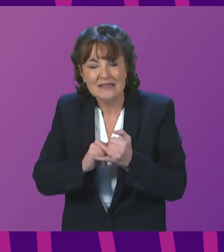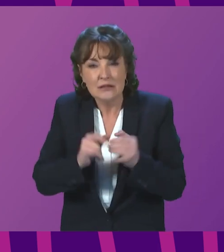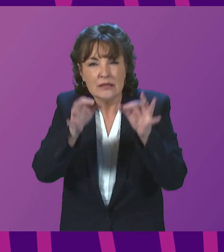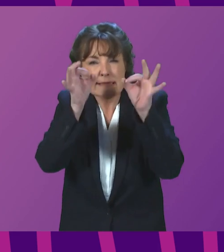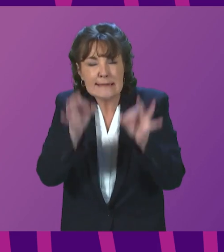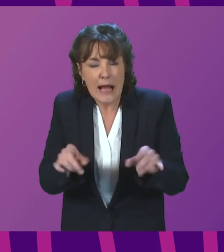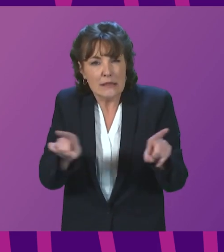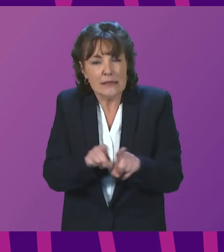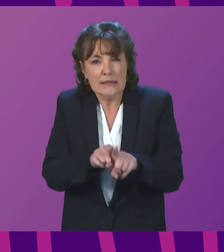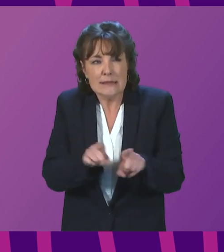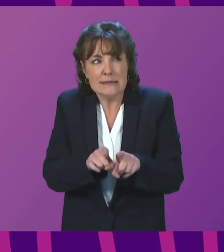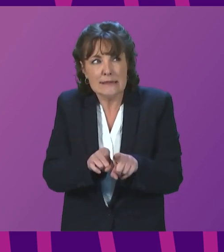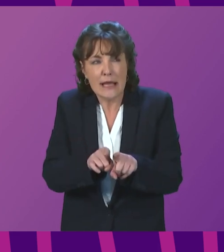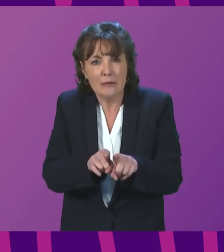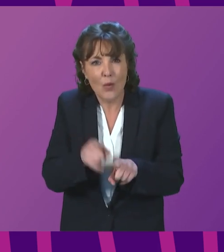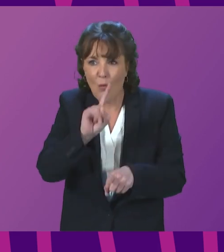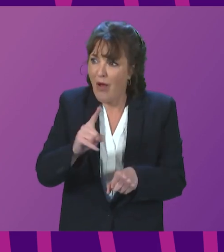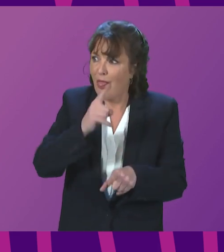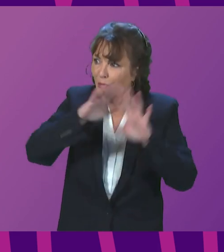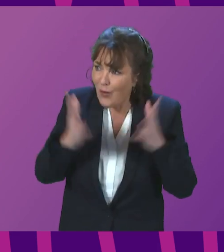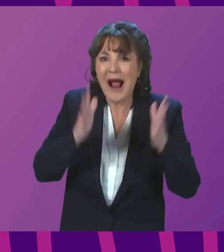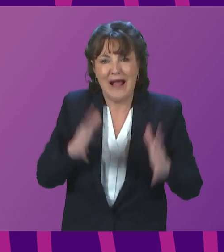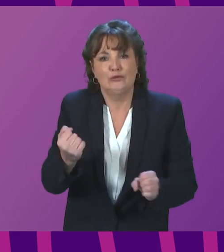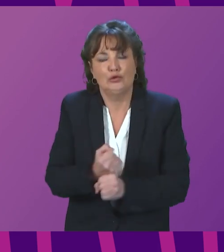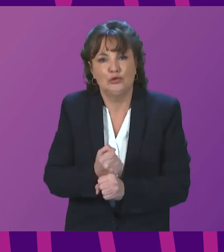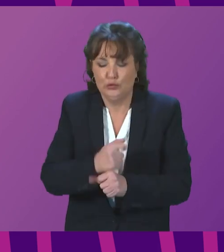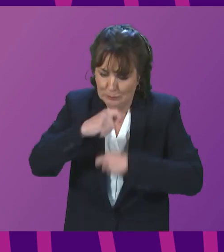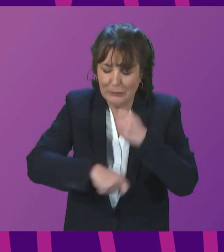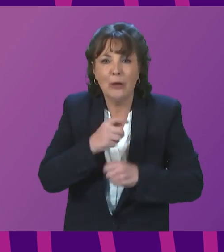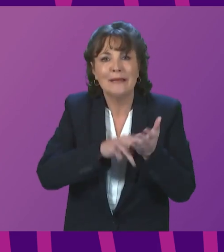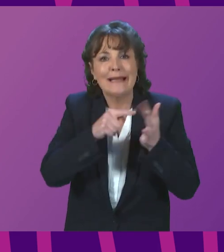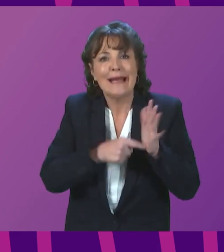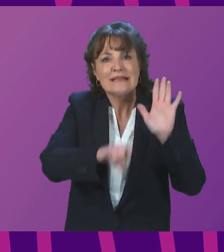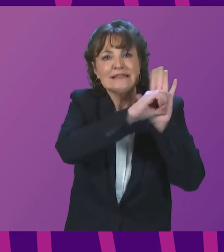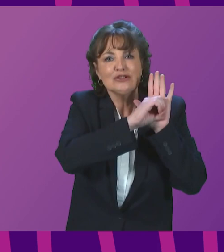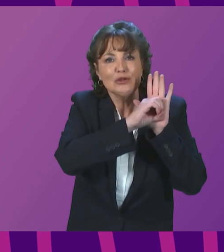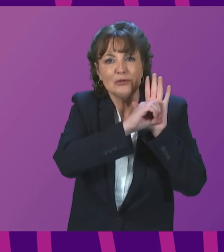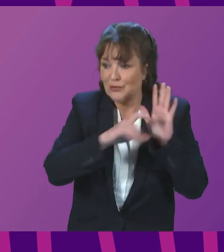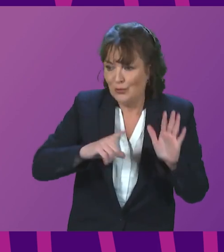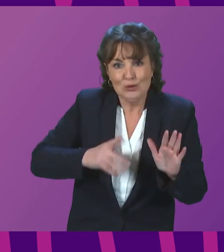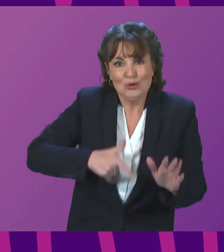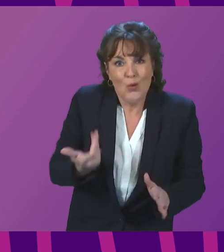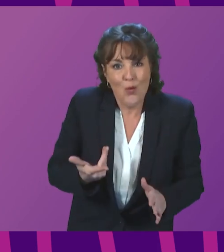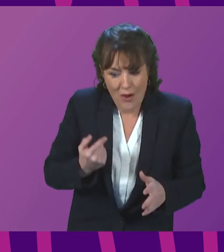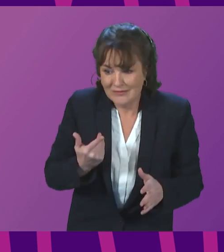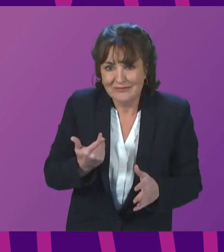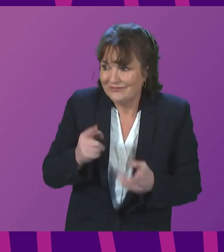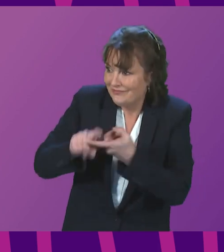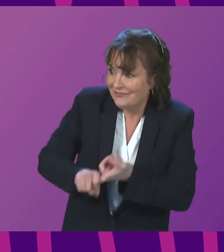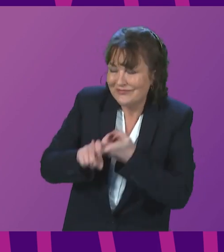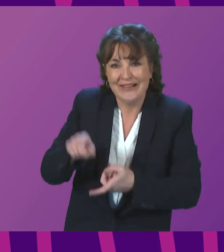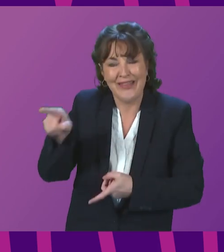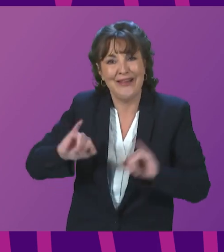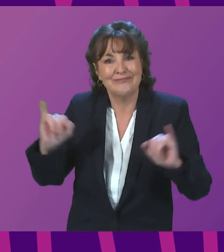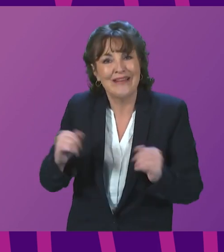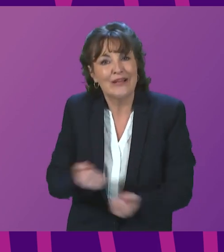take to address the climate emergency. We must accelerate the transition away from fossil fuels to renewable and low-carbon energy, and that is what the Scottish